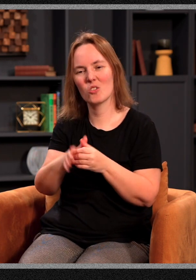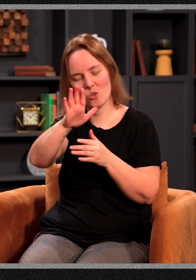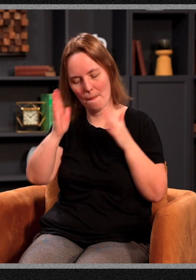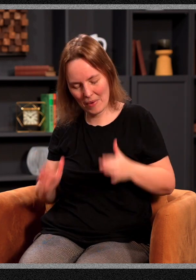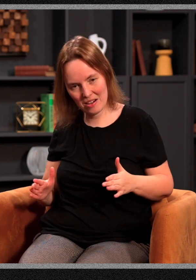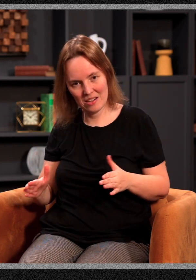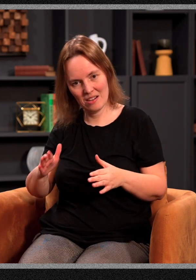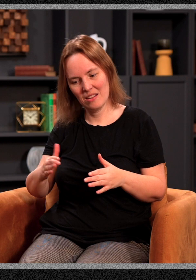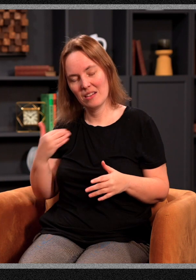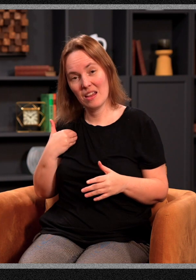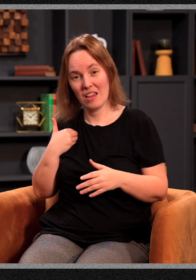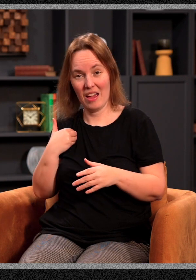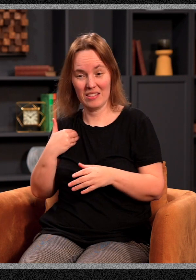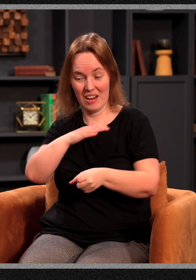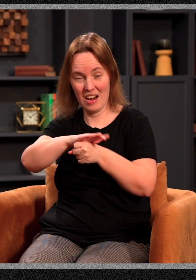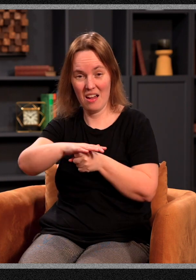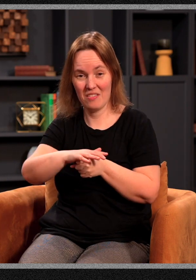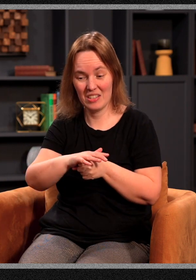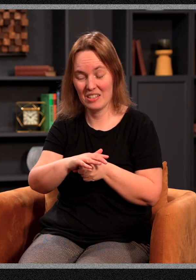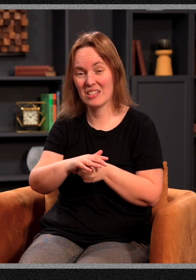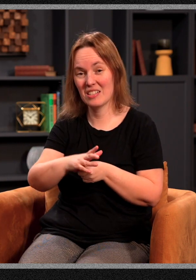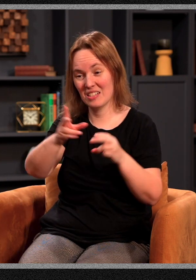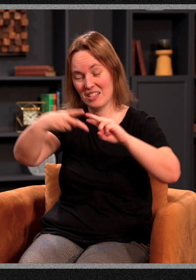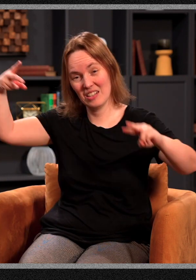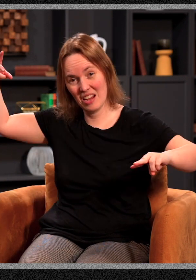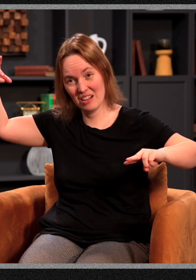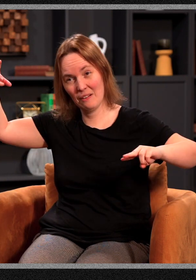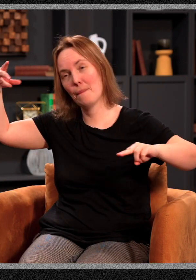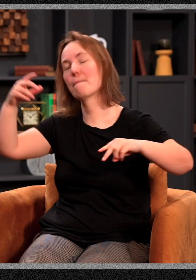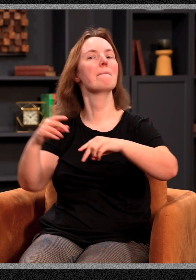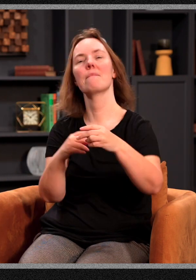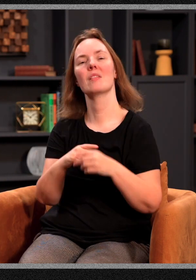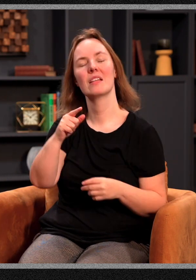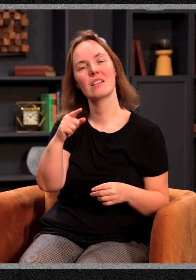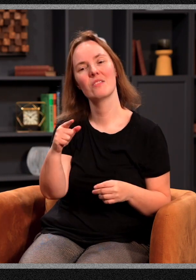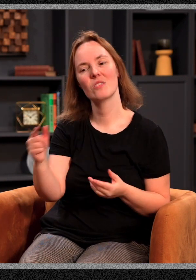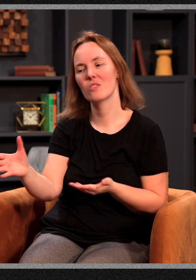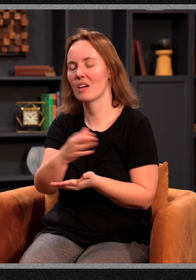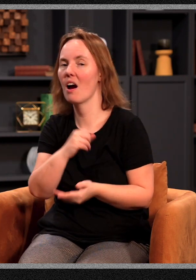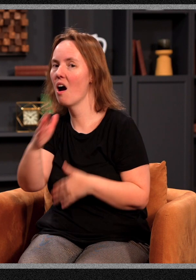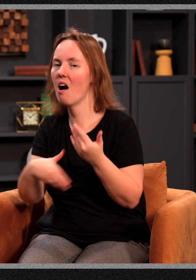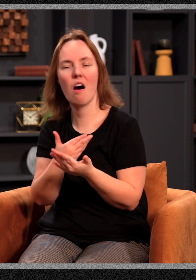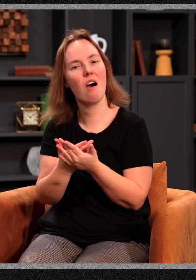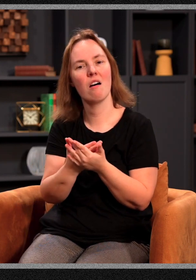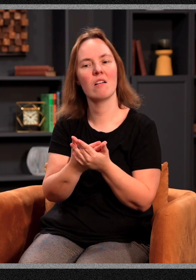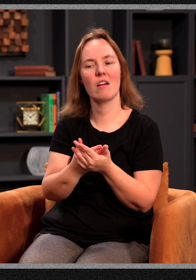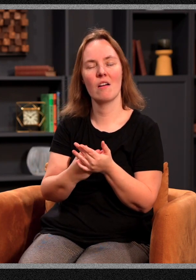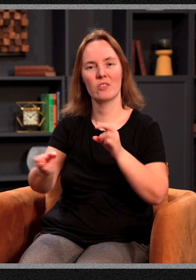body contains enough DNA in those trillions of cell nuclei that if you were to take all of your DNA in your body